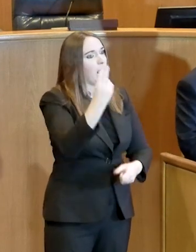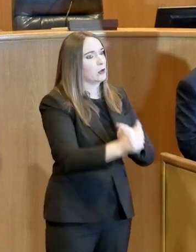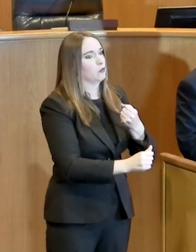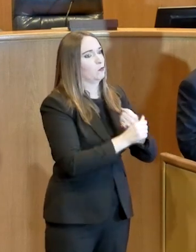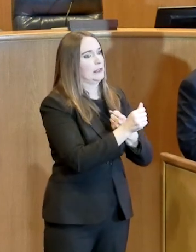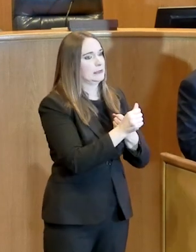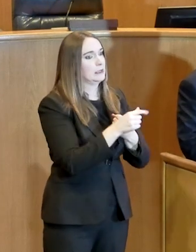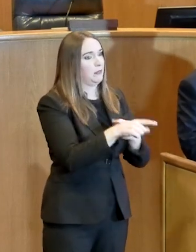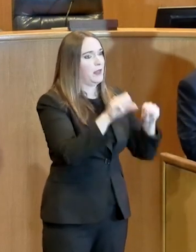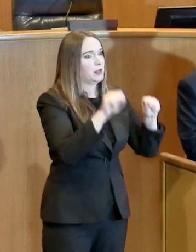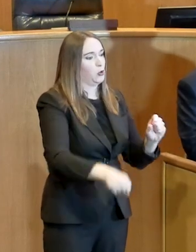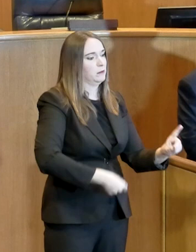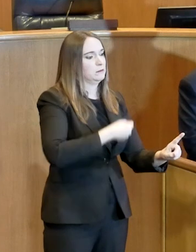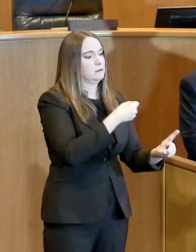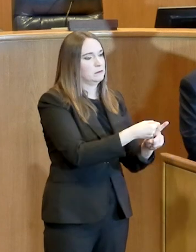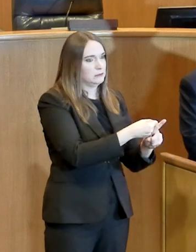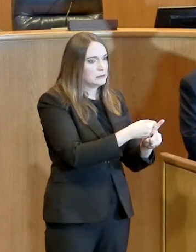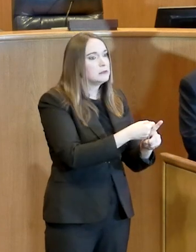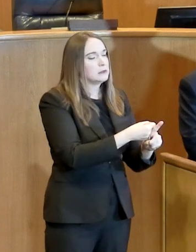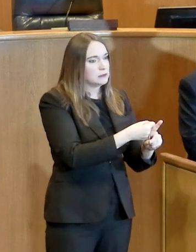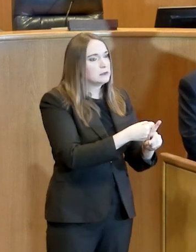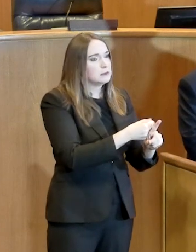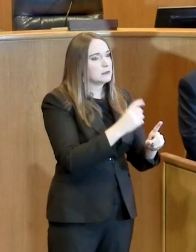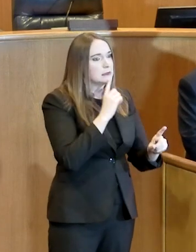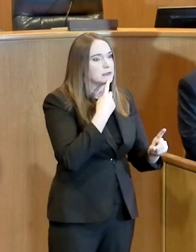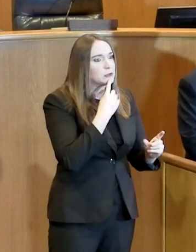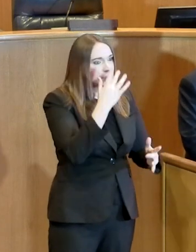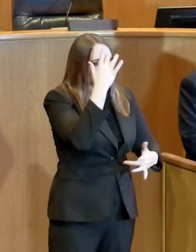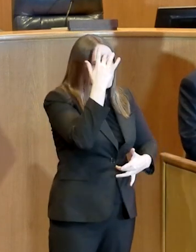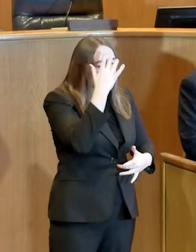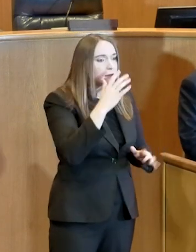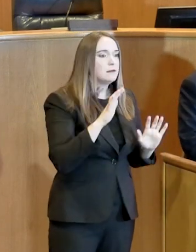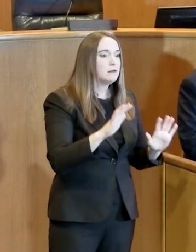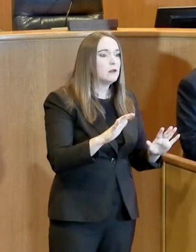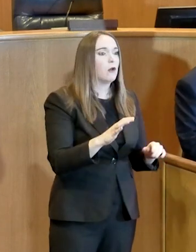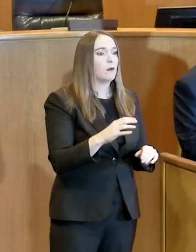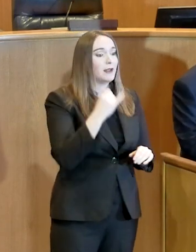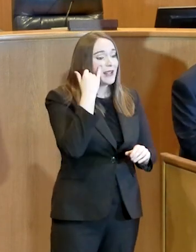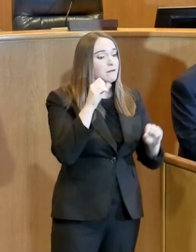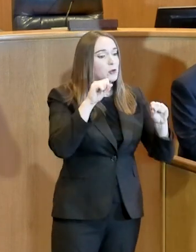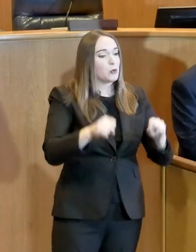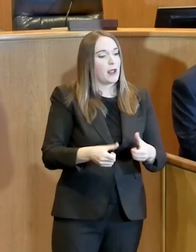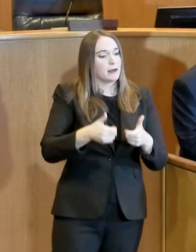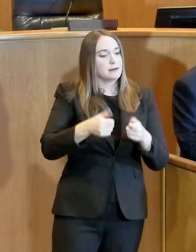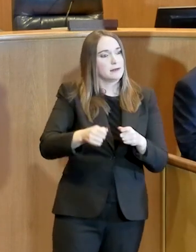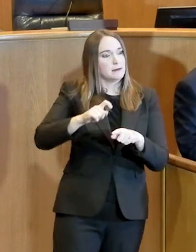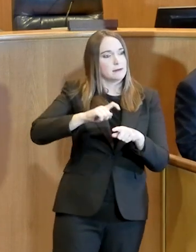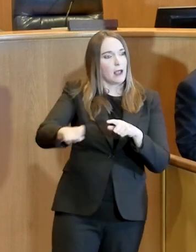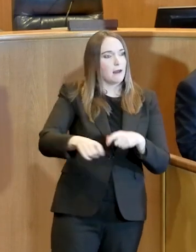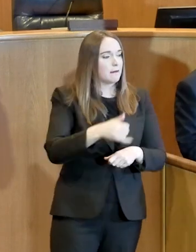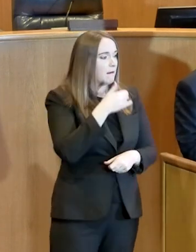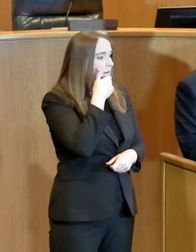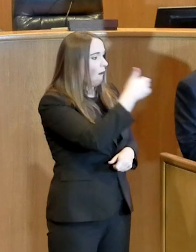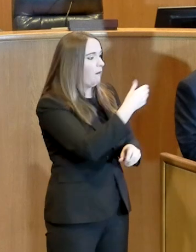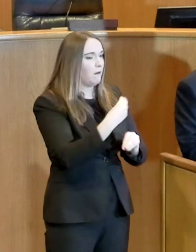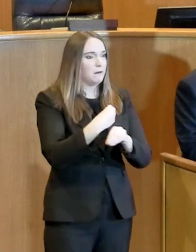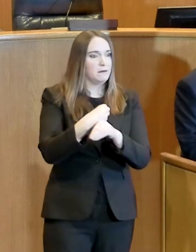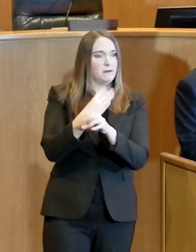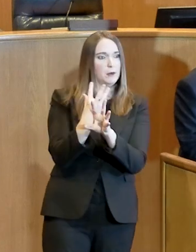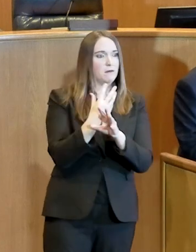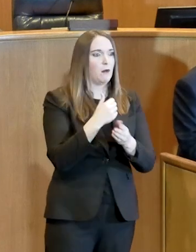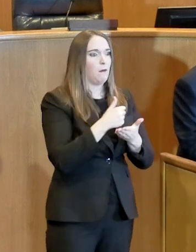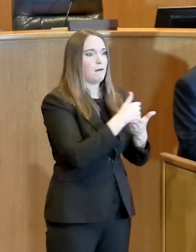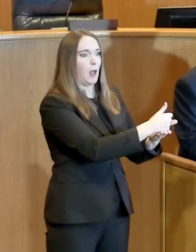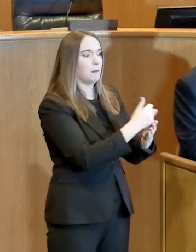That's something we can do with the phone and with our emails and so forth and be checking on people, see if they need help.